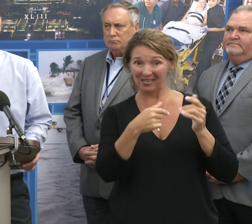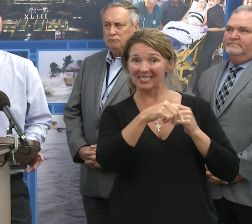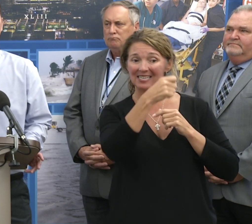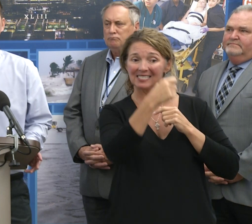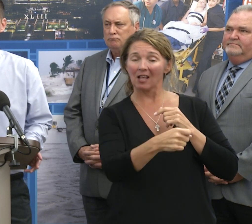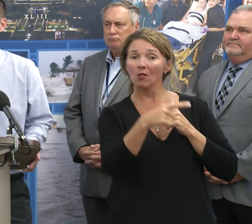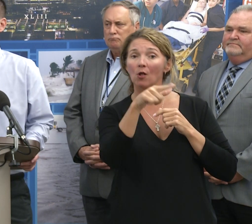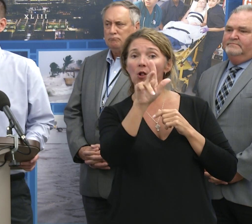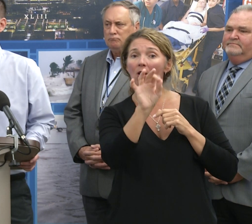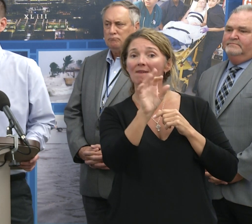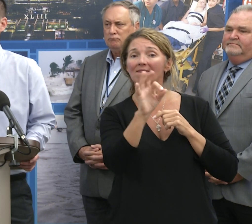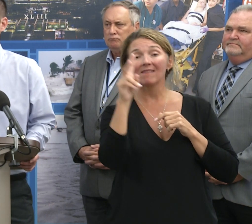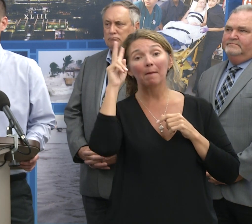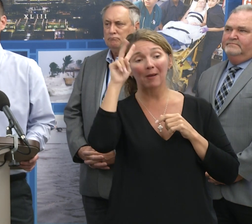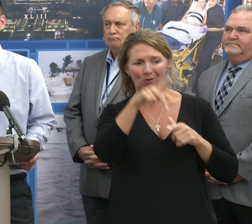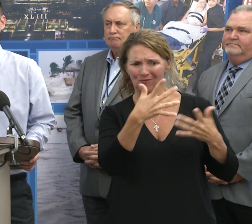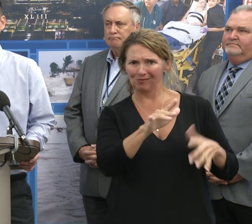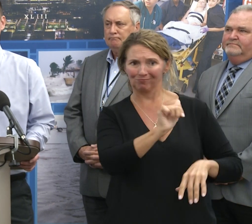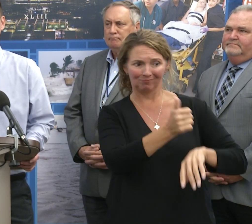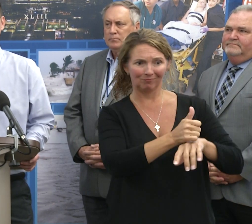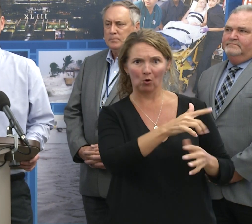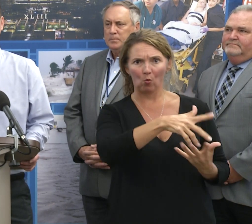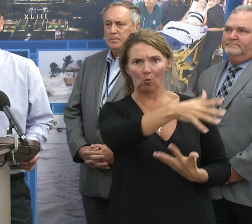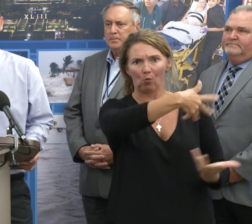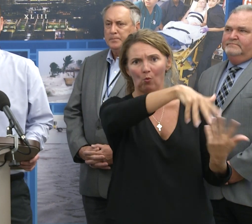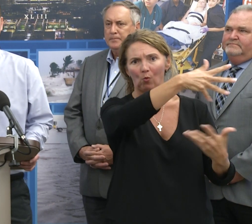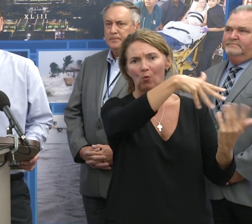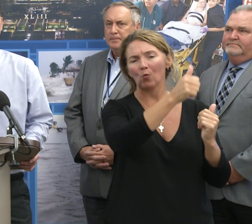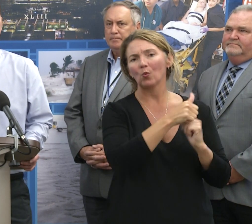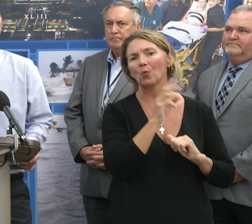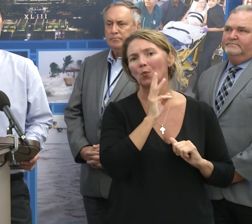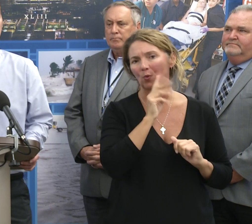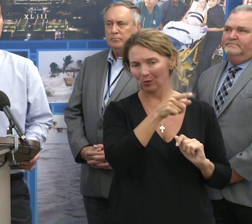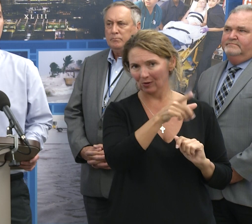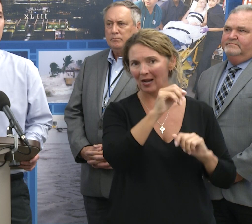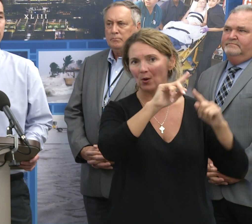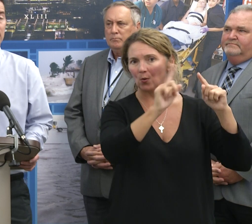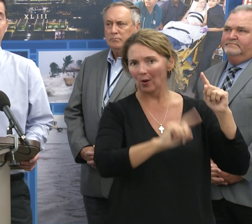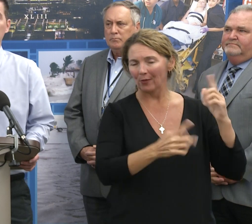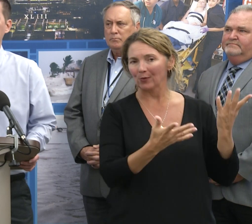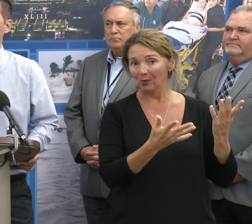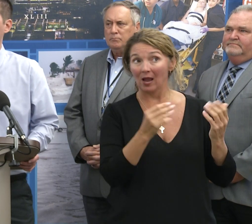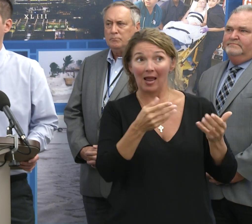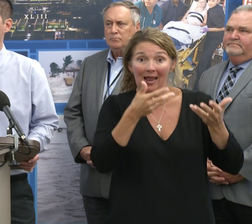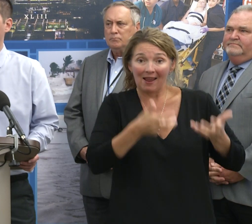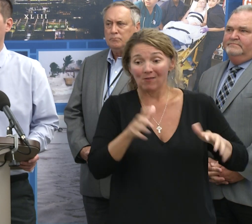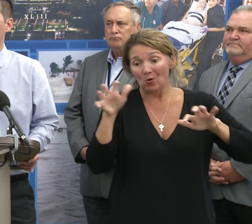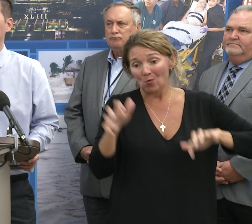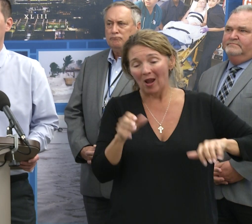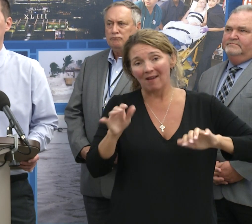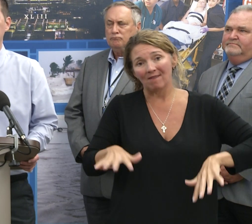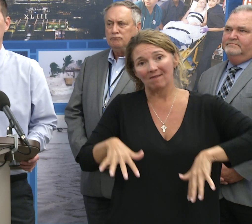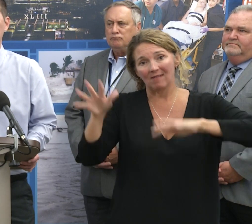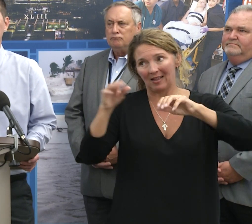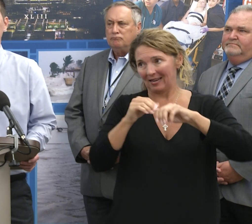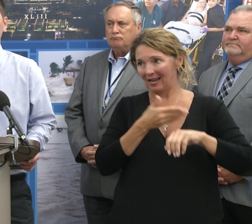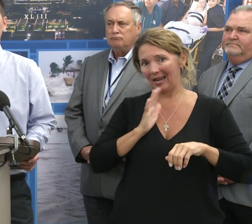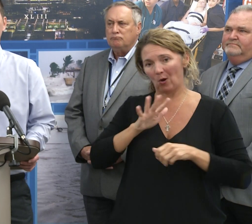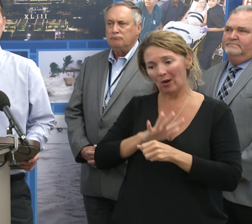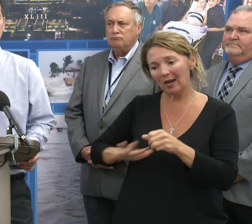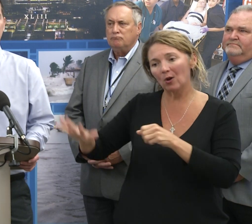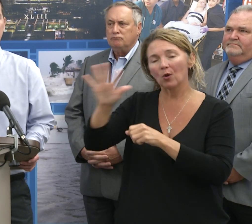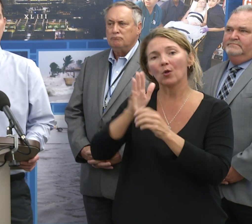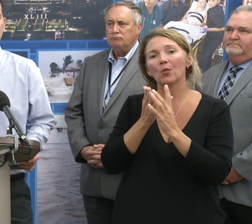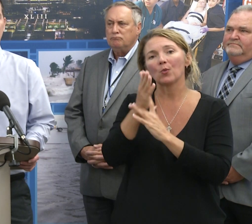Gulf of Mexico. It's not unusual to see that this time of year. And we'll possibly be looking for very heavy rain and potential flooding moving up into the area